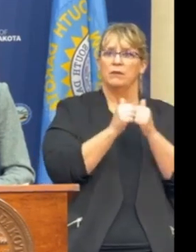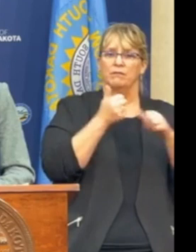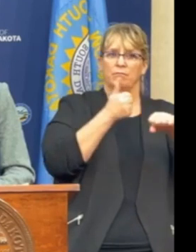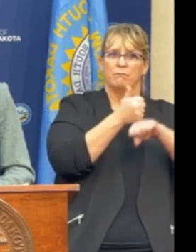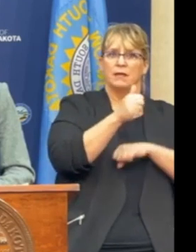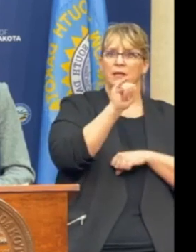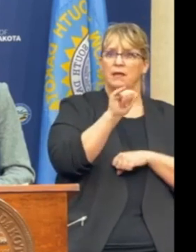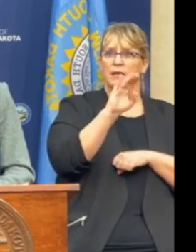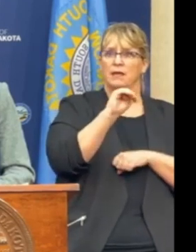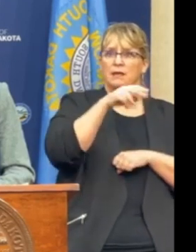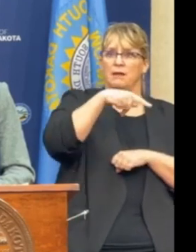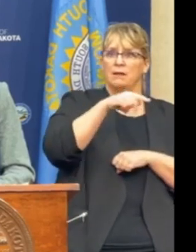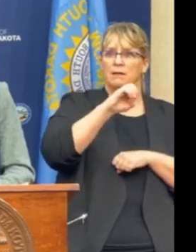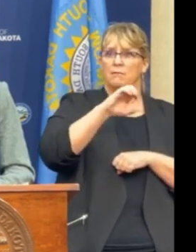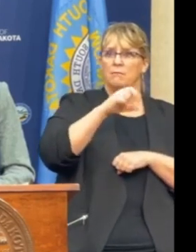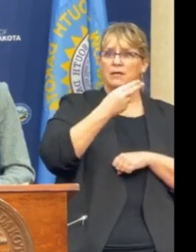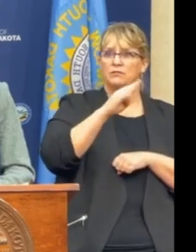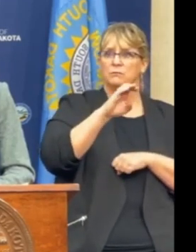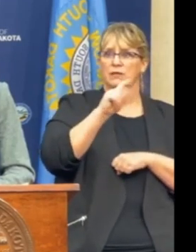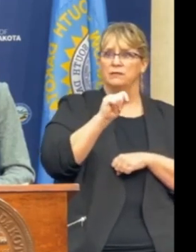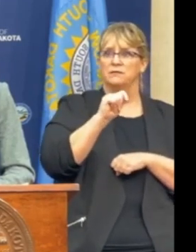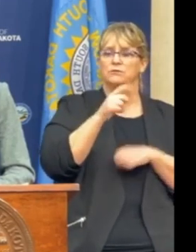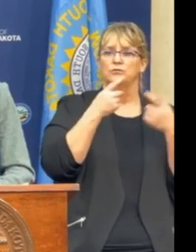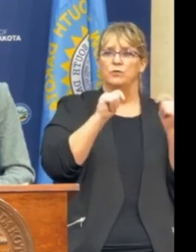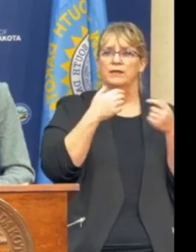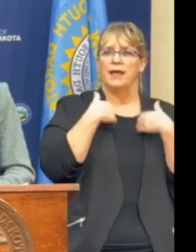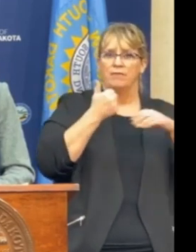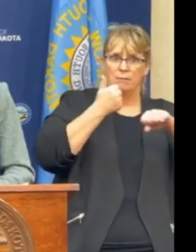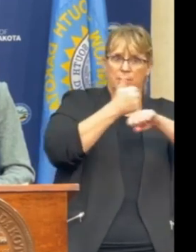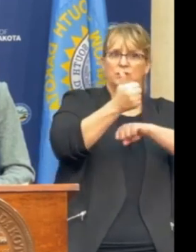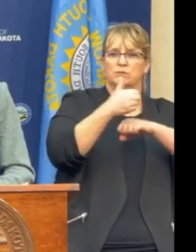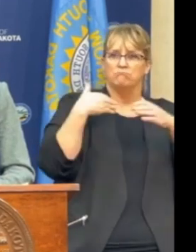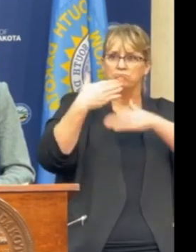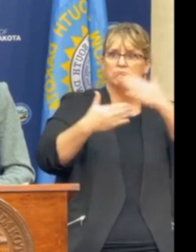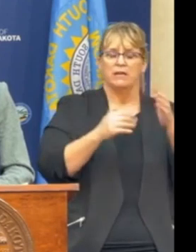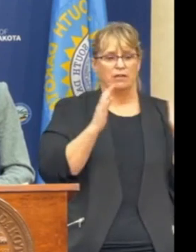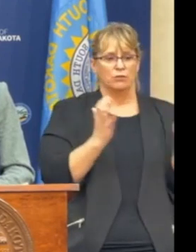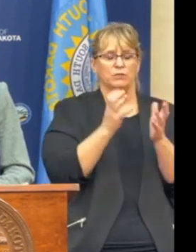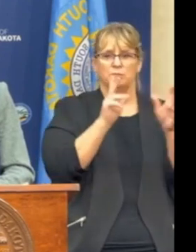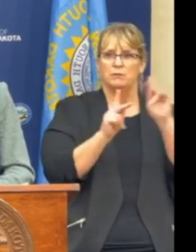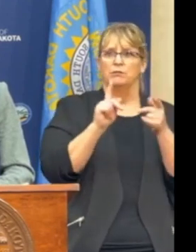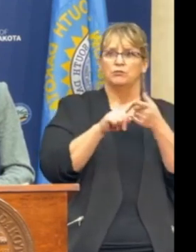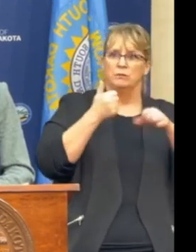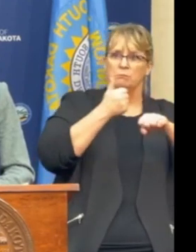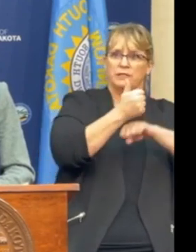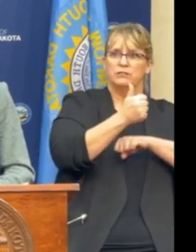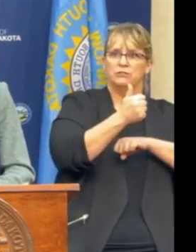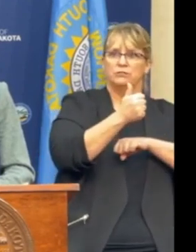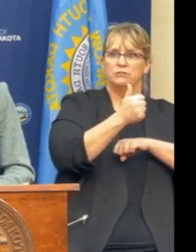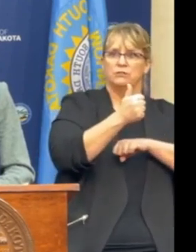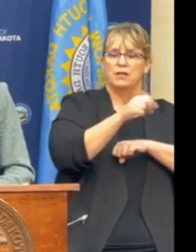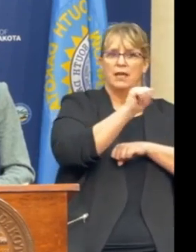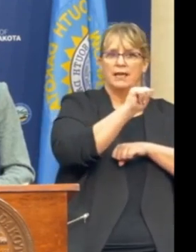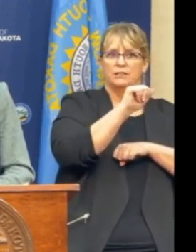trying to, from telemarketers, trying to move the impeachment process forward, encouraging them to impeach Attorney General Jason Roundsberg.